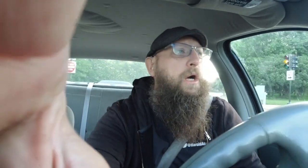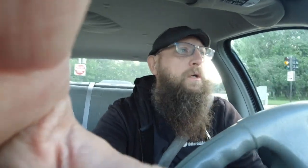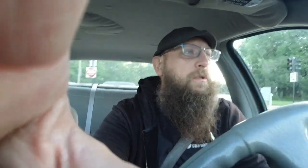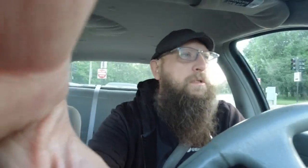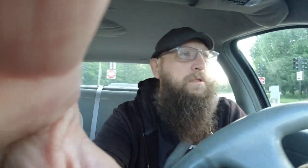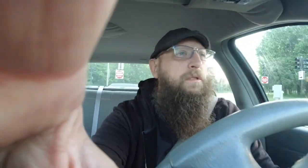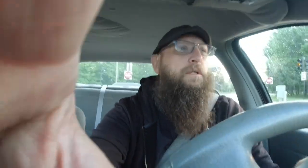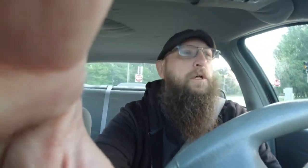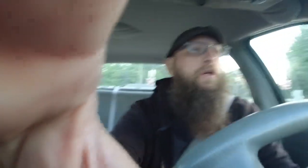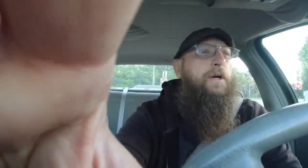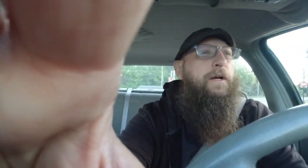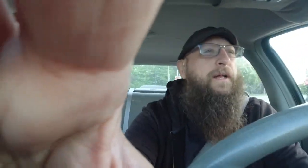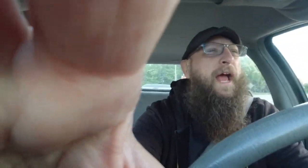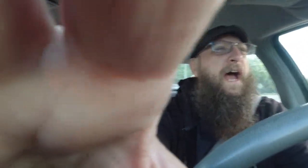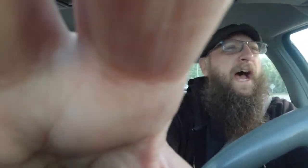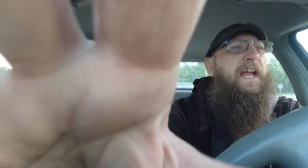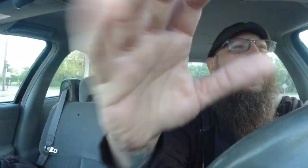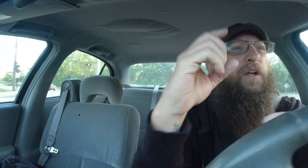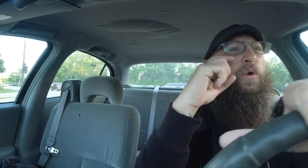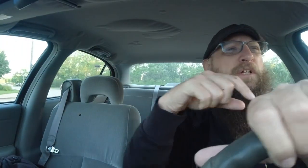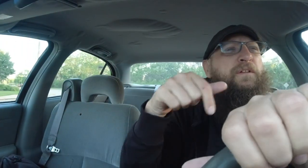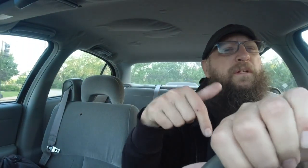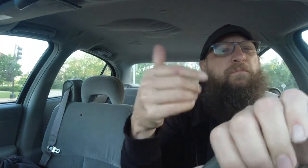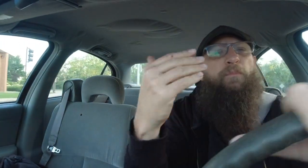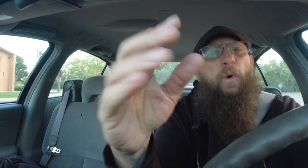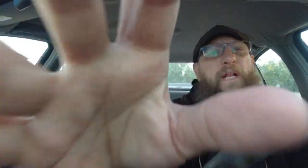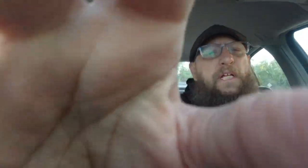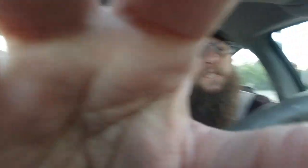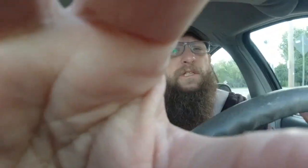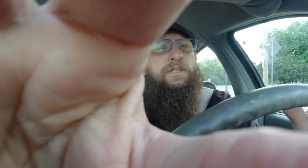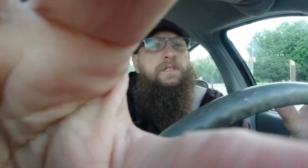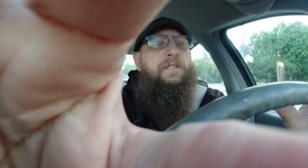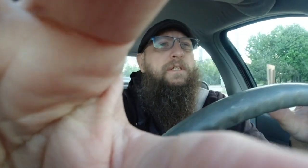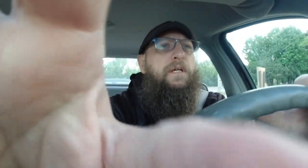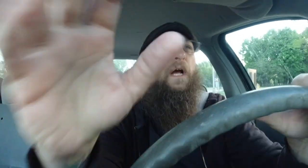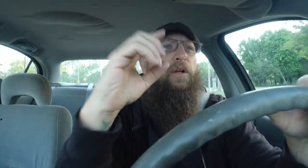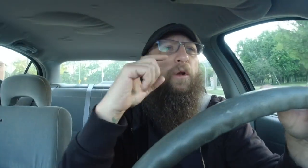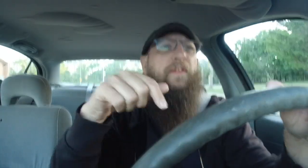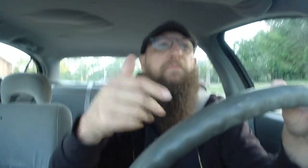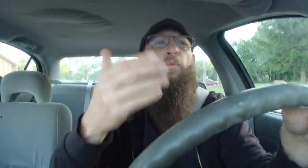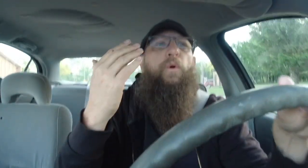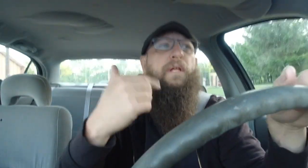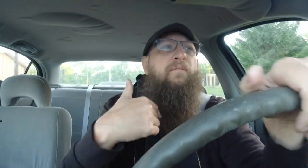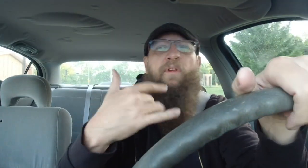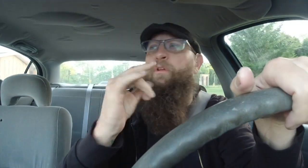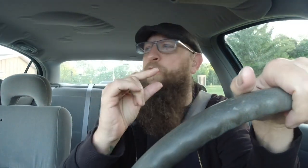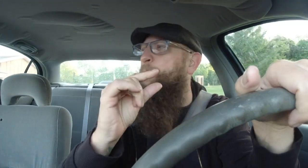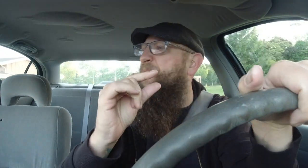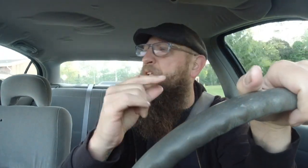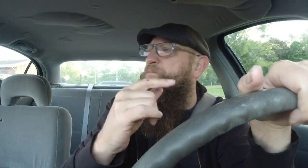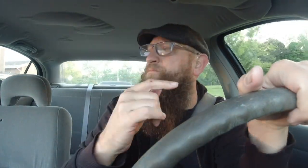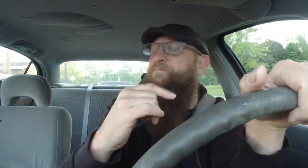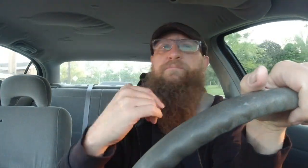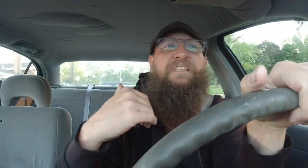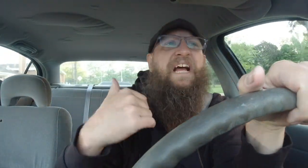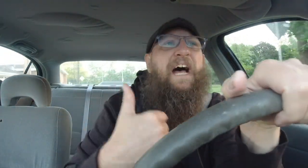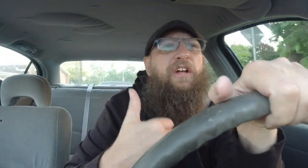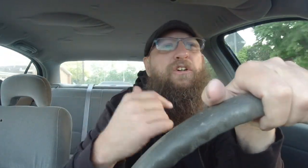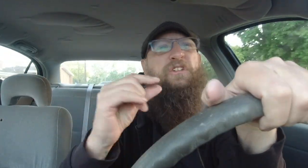so yeah i i noticed this morning i noticed this morning i feel a little bit higher a